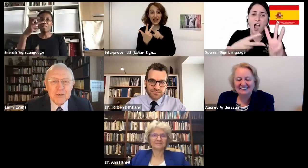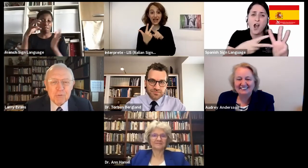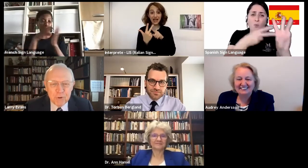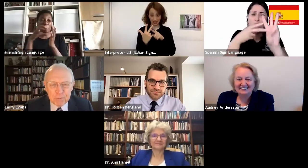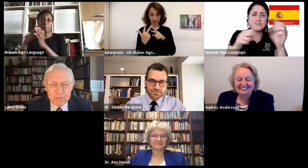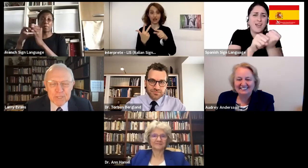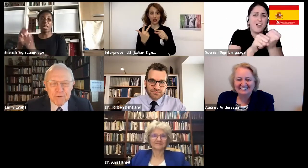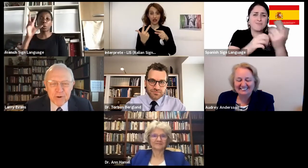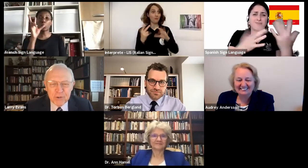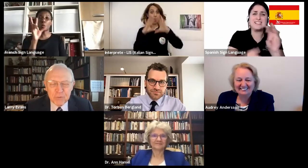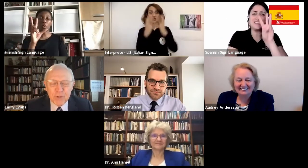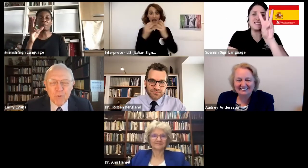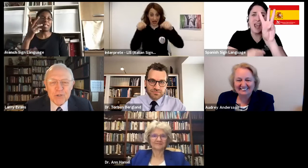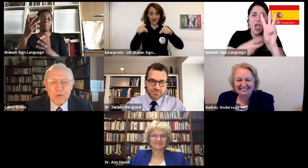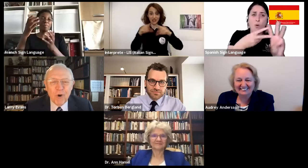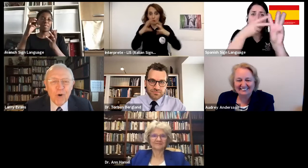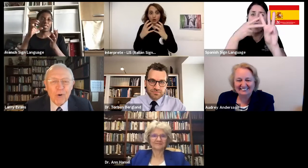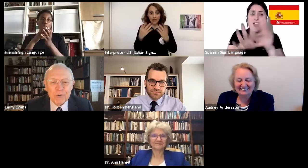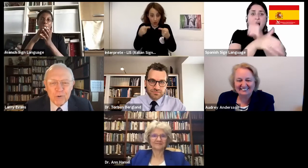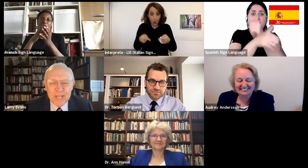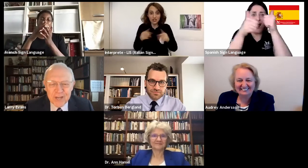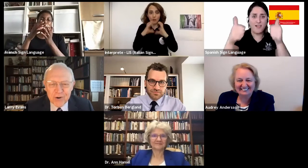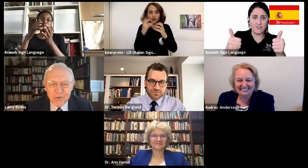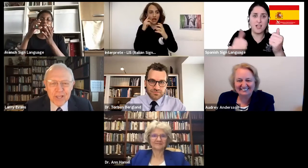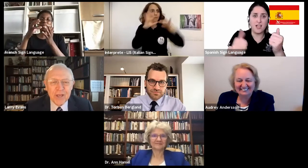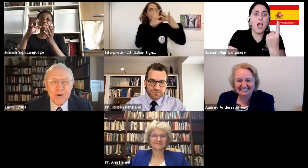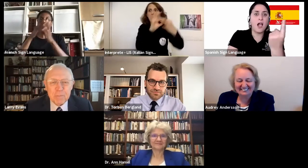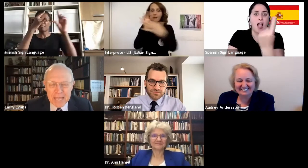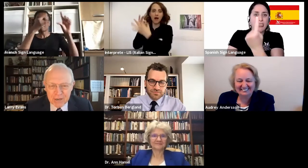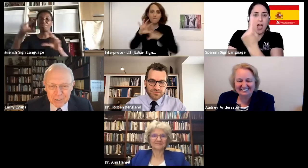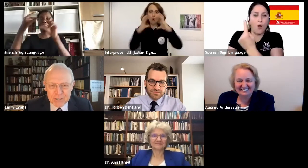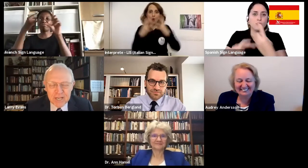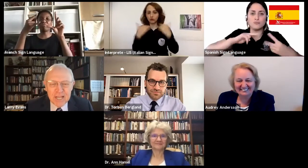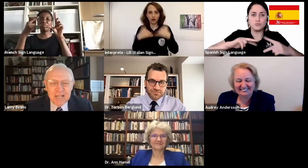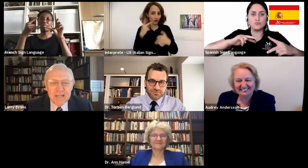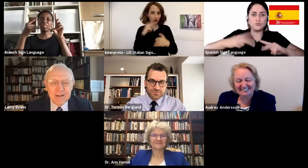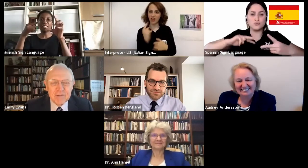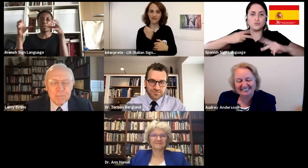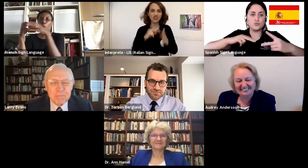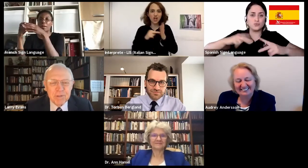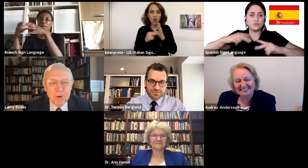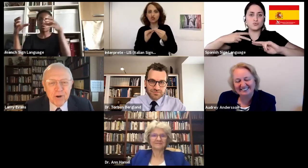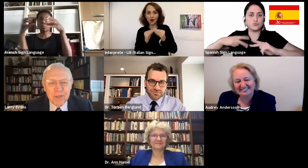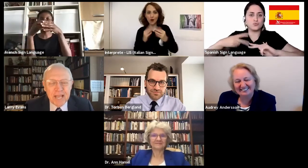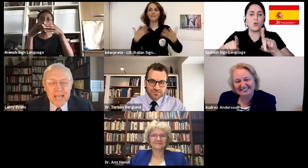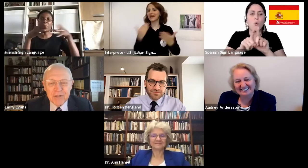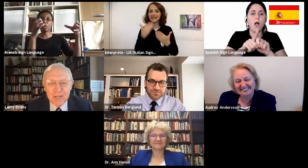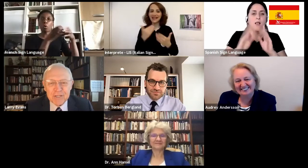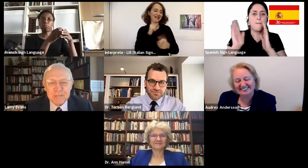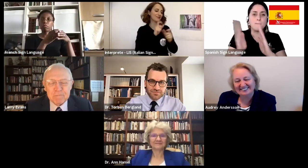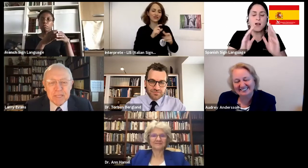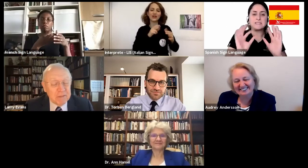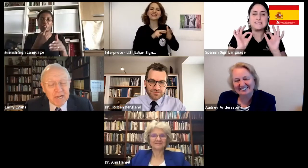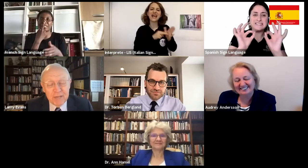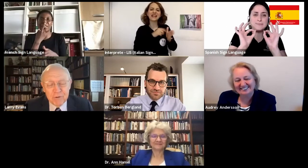Each group is very good. We want you all to hear the other panelists. The part that Ann